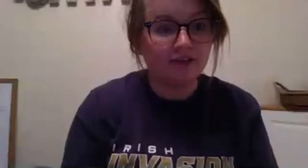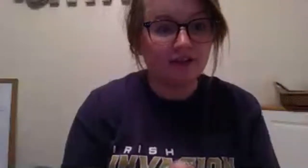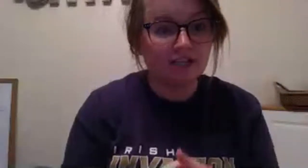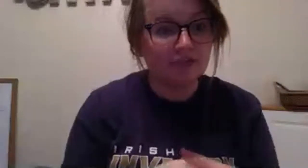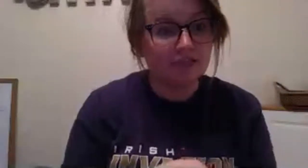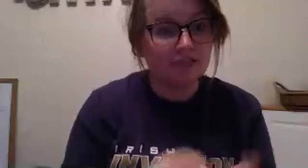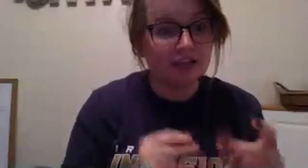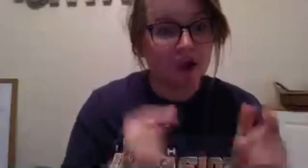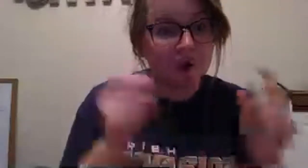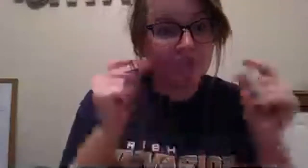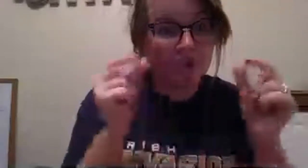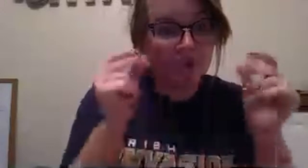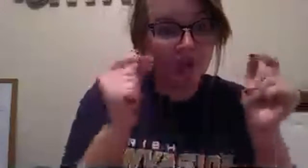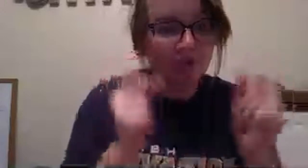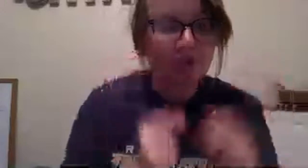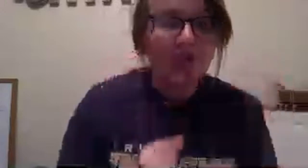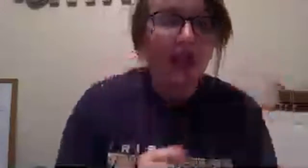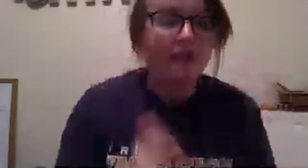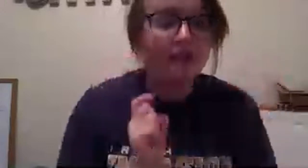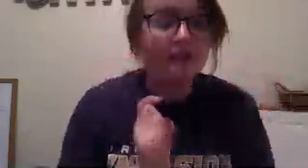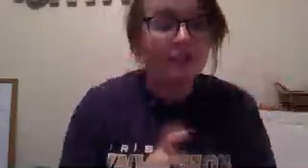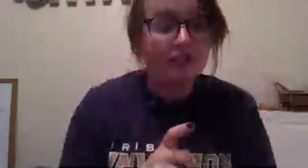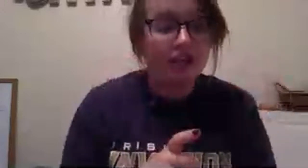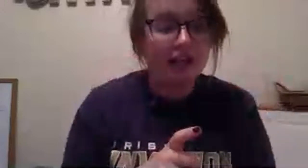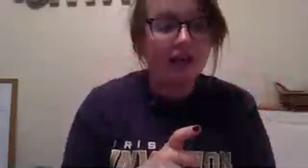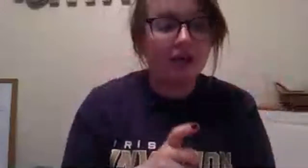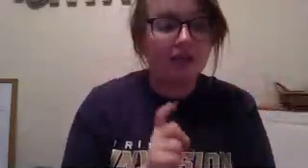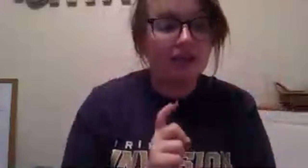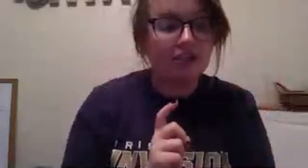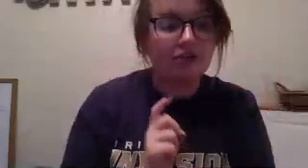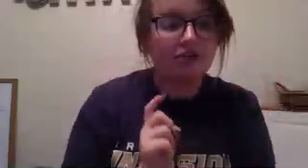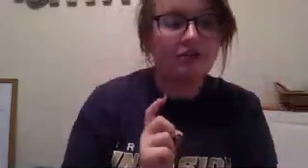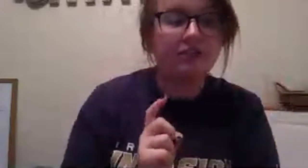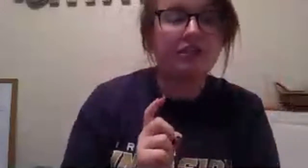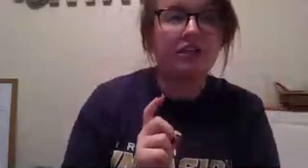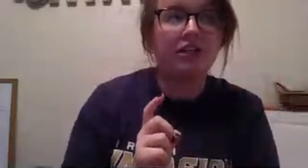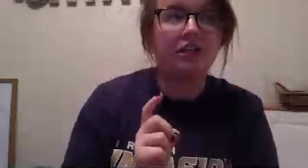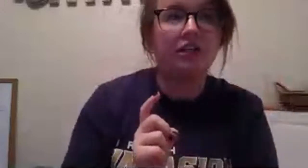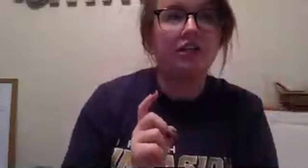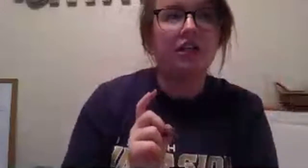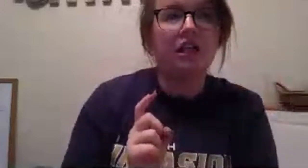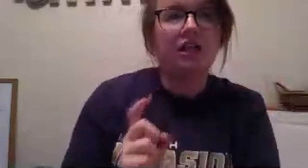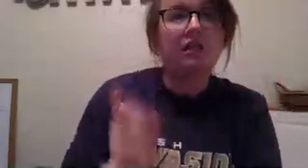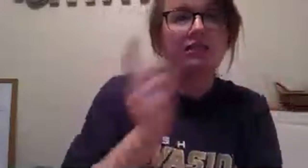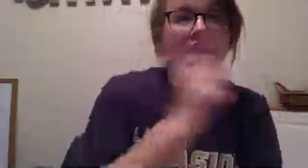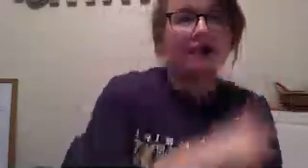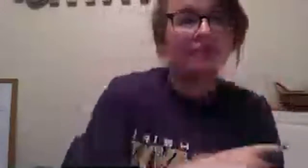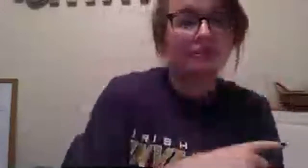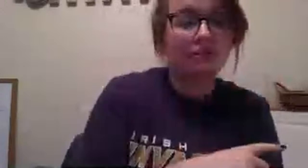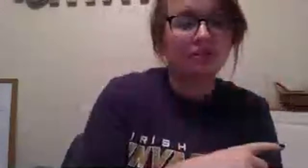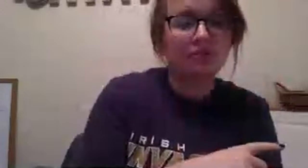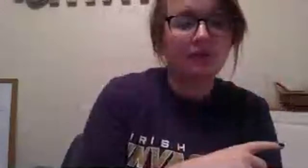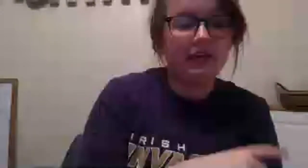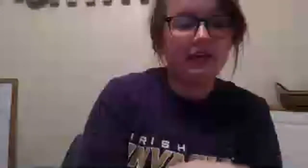mike schmidt's tonight and if you didn't check out project youth minister last week